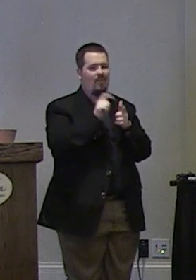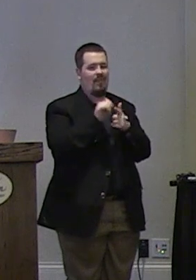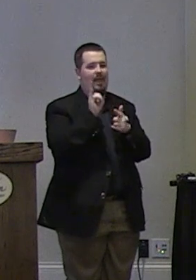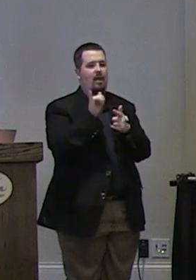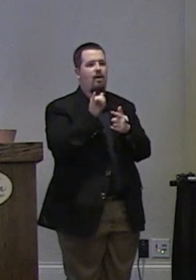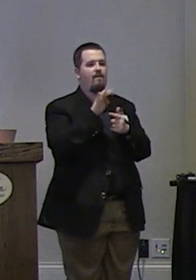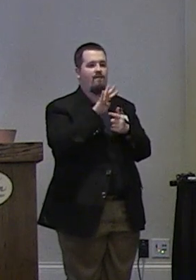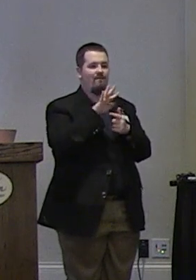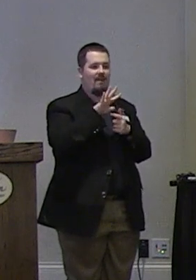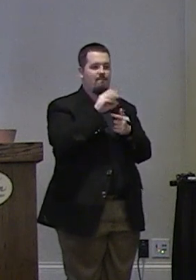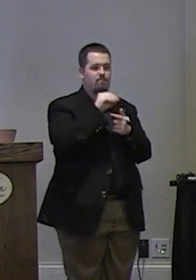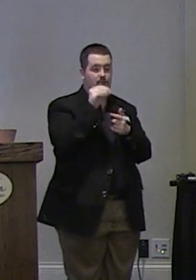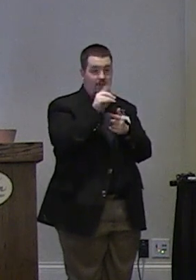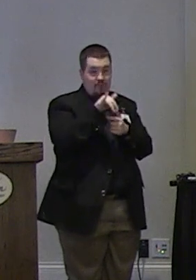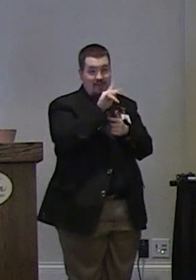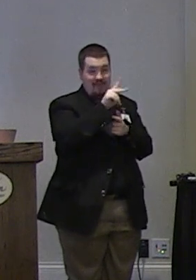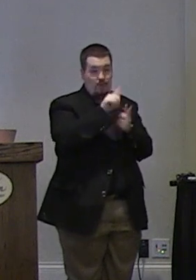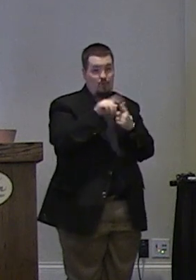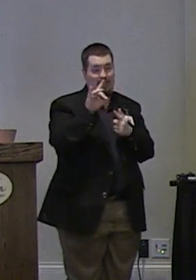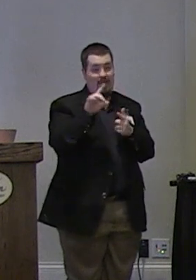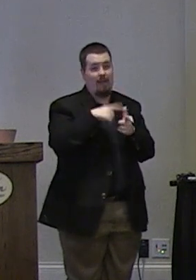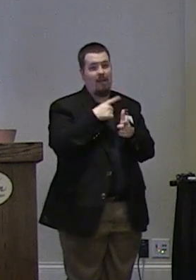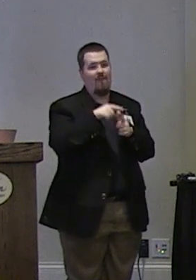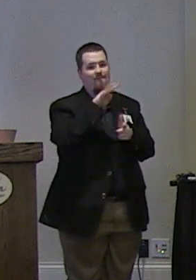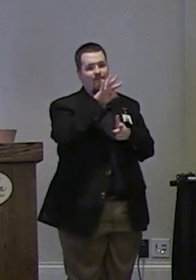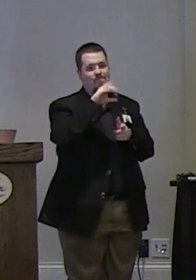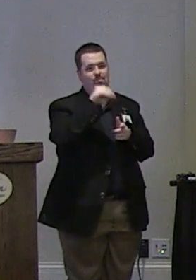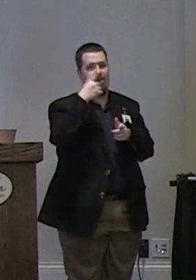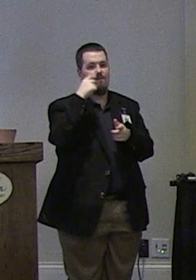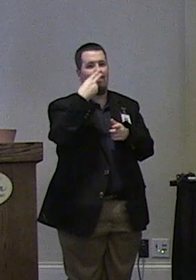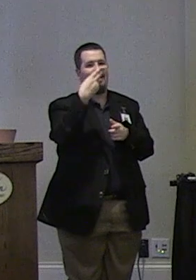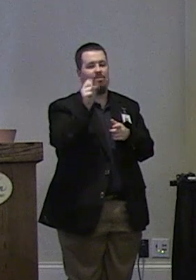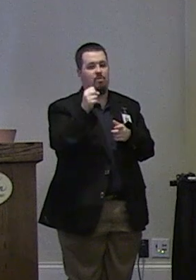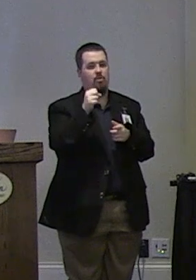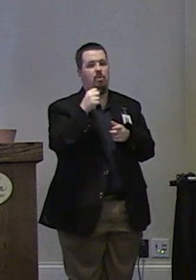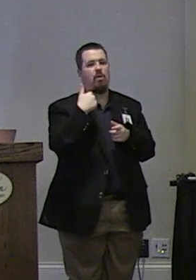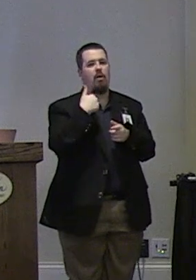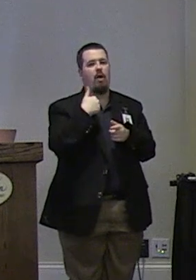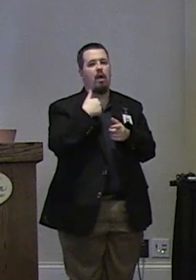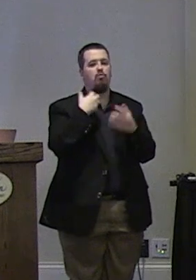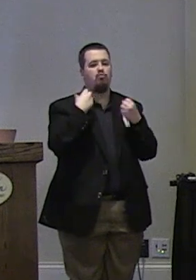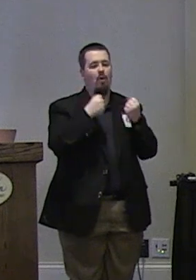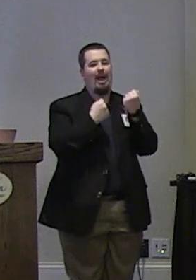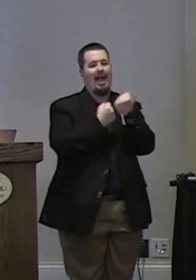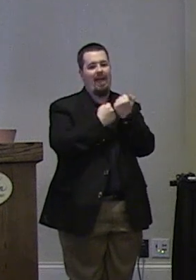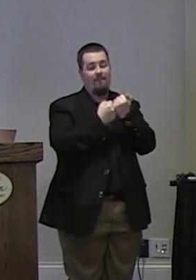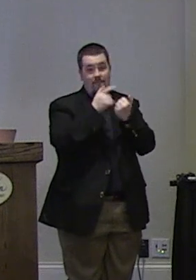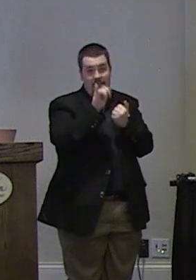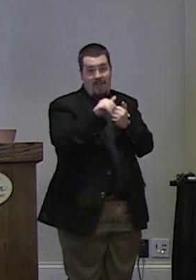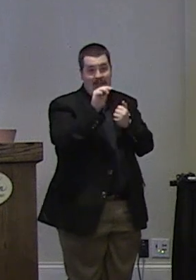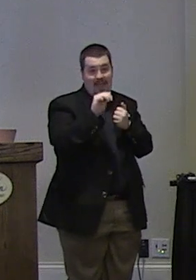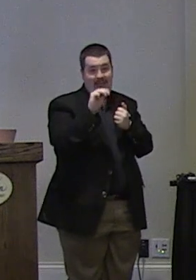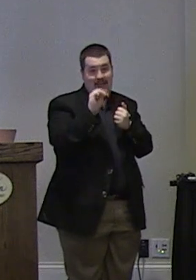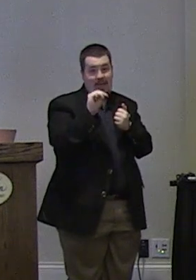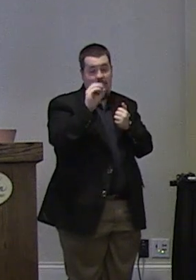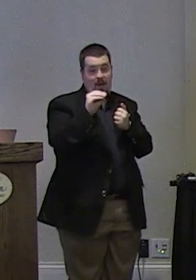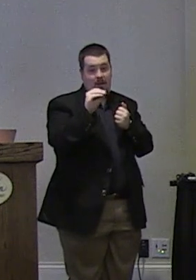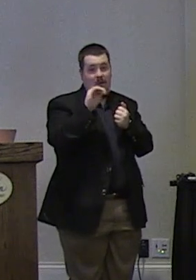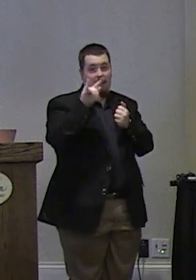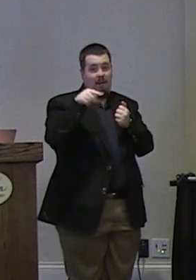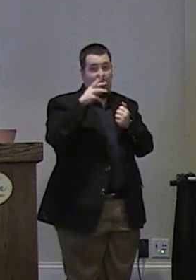for k-8 and 30 for high schools so we do strongly advocate the amo pathway